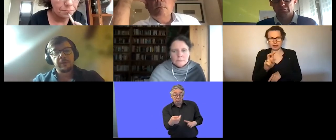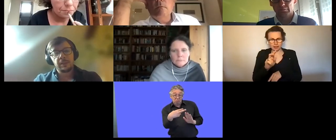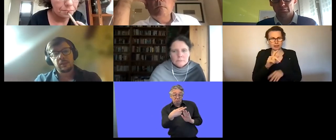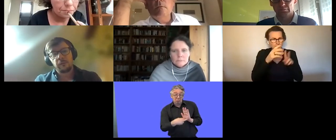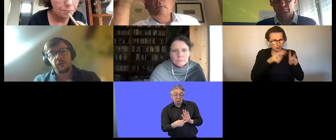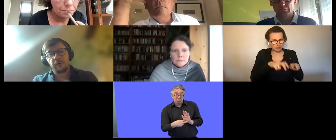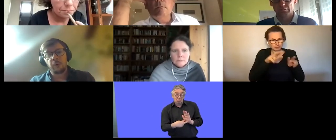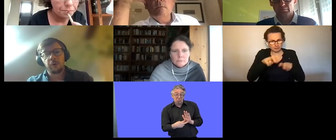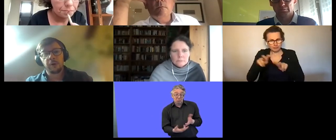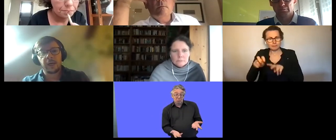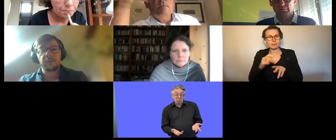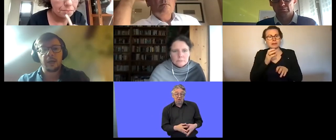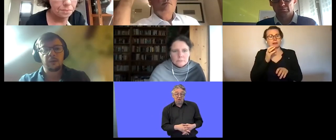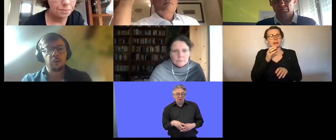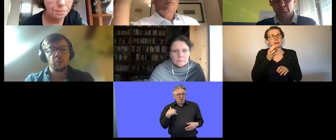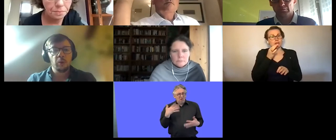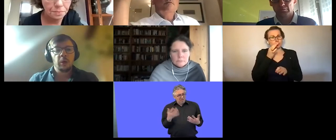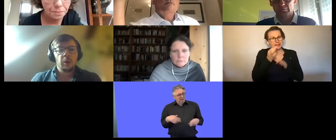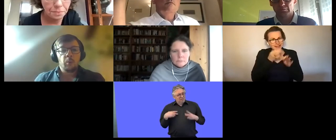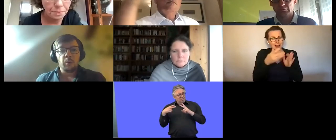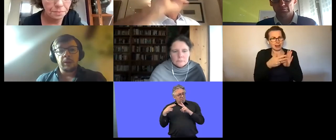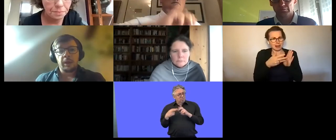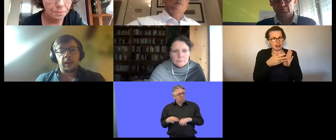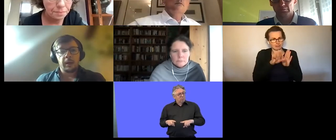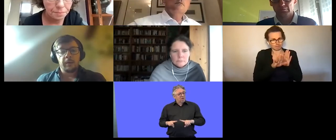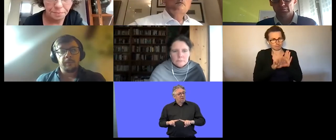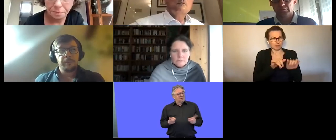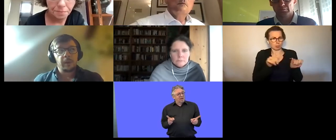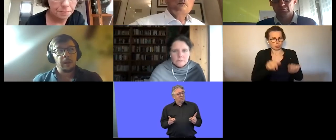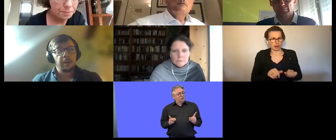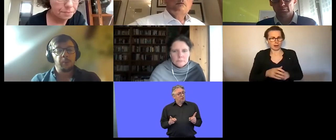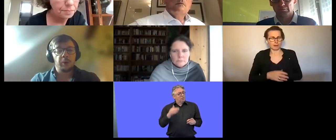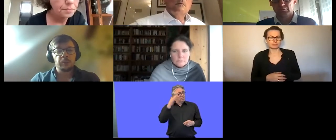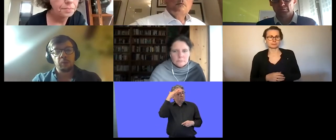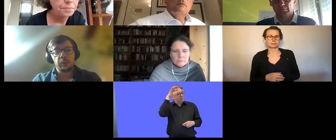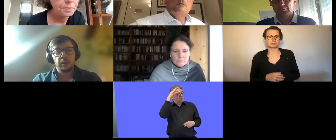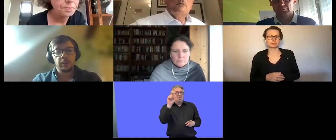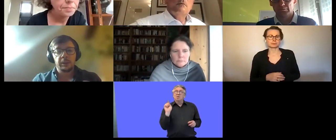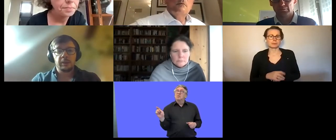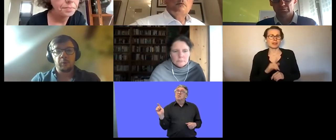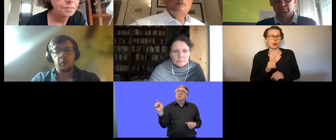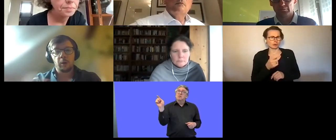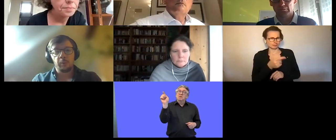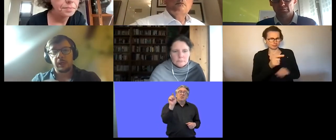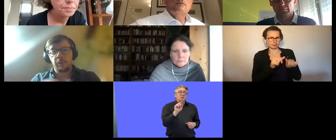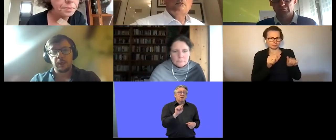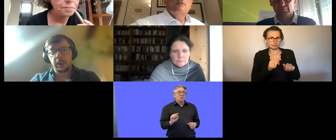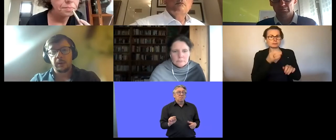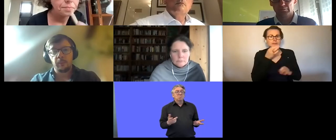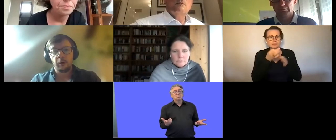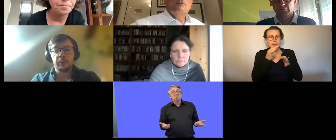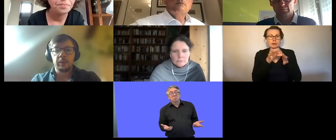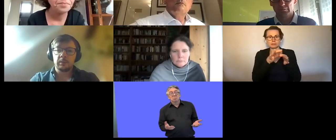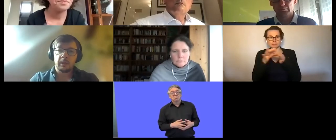specificities of of their model that have had to do with um the cooperation between shelter employment and open labor